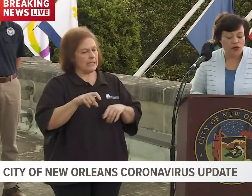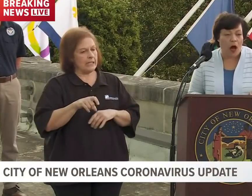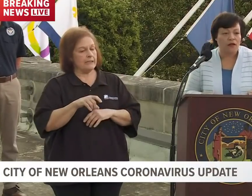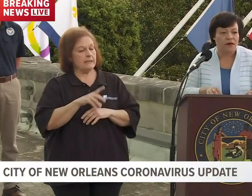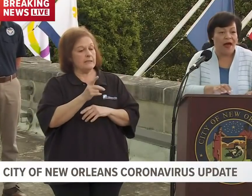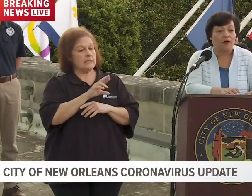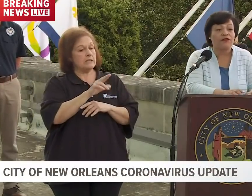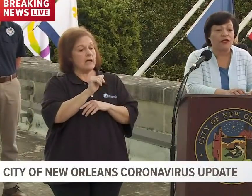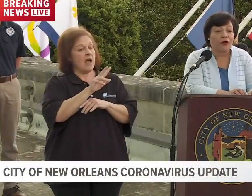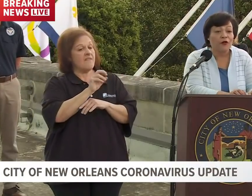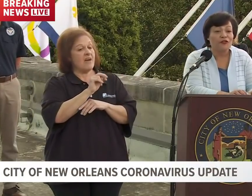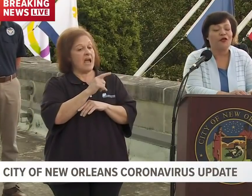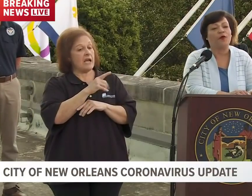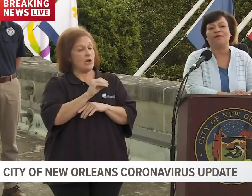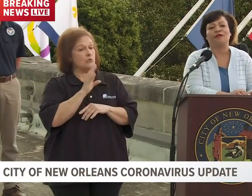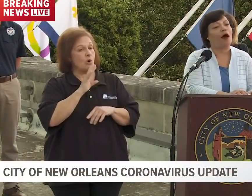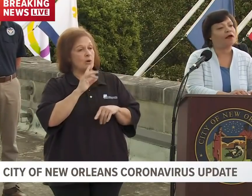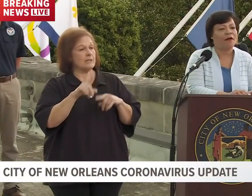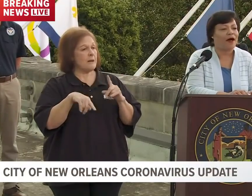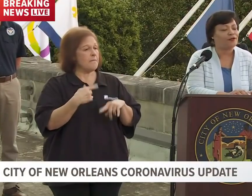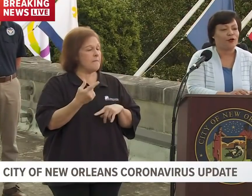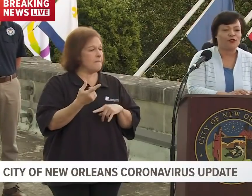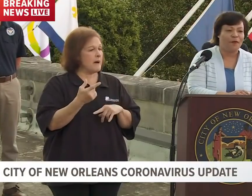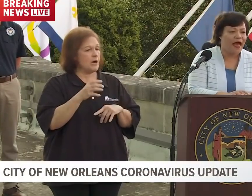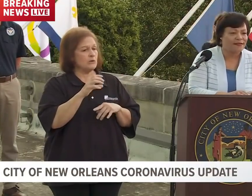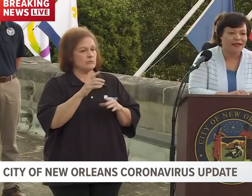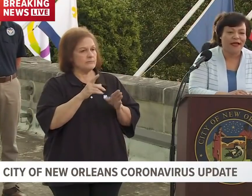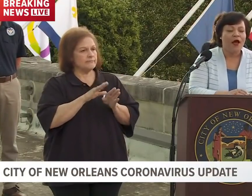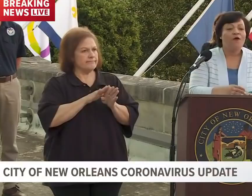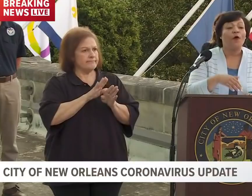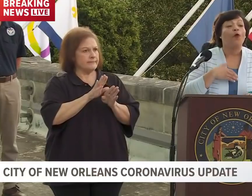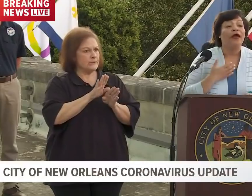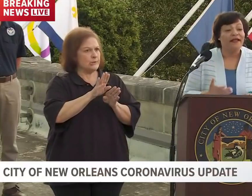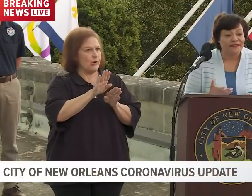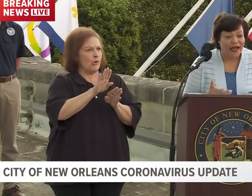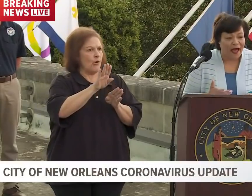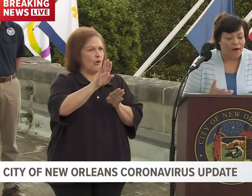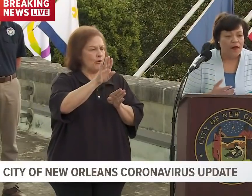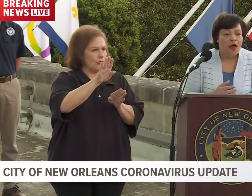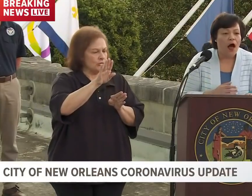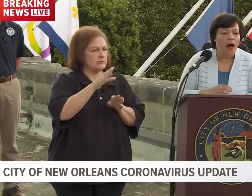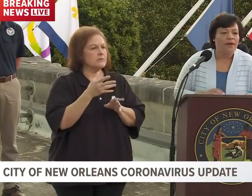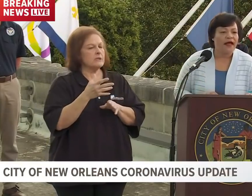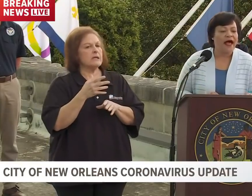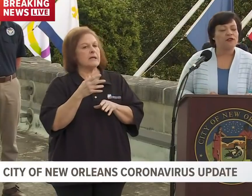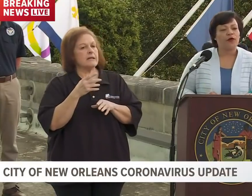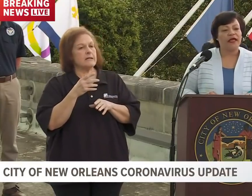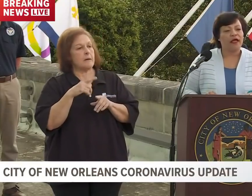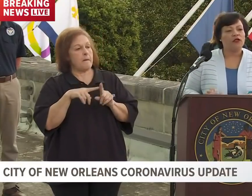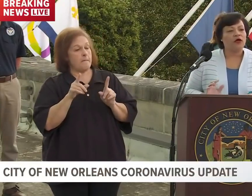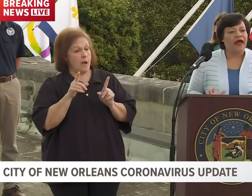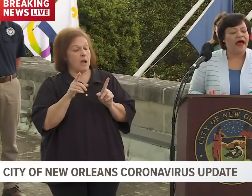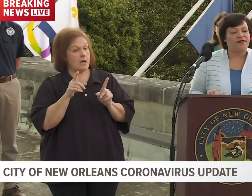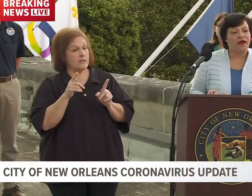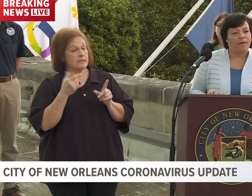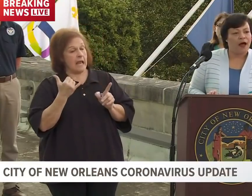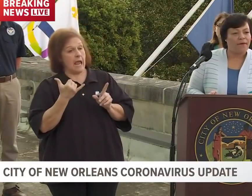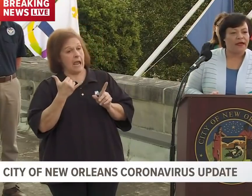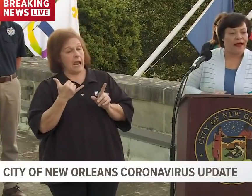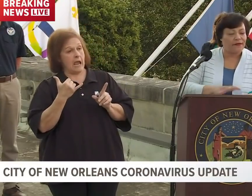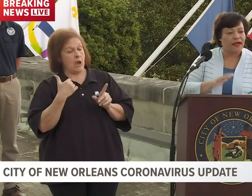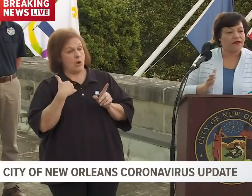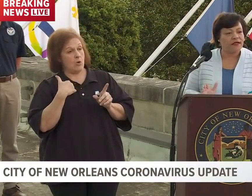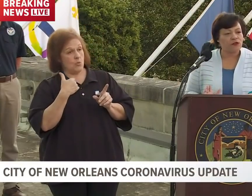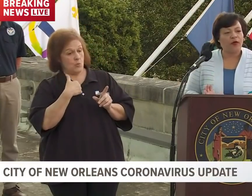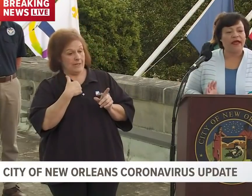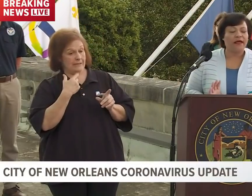Vegno talked about surge. You we've been talking about surge capacity for weeks now. But as we look at the upcoming